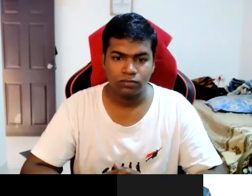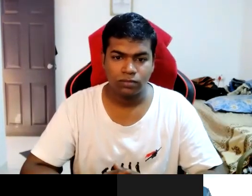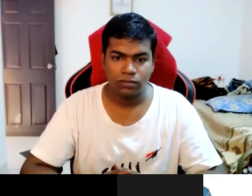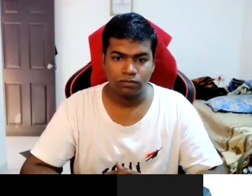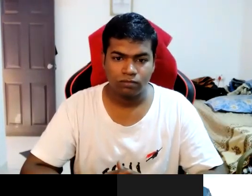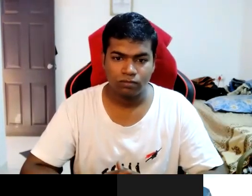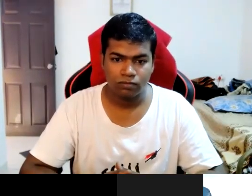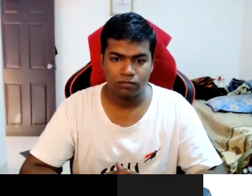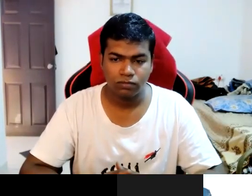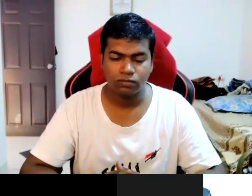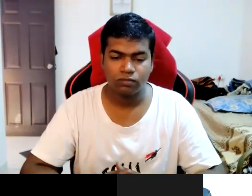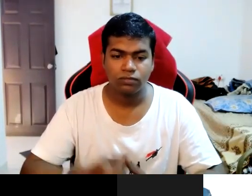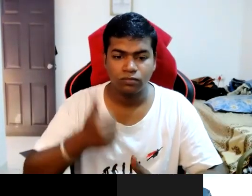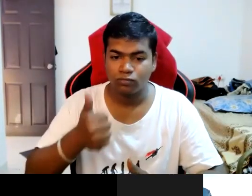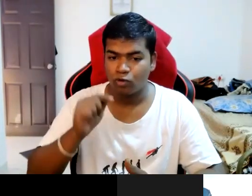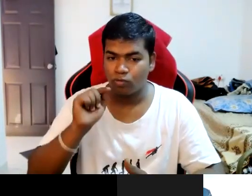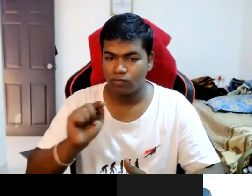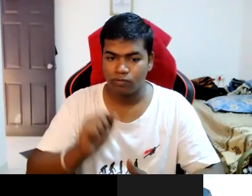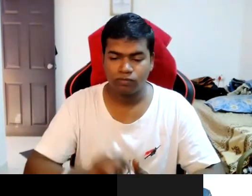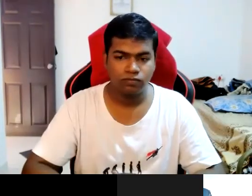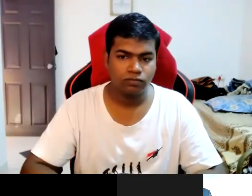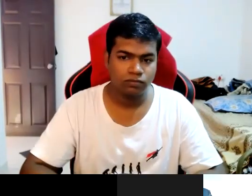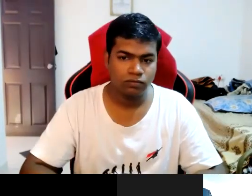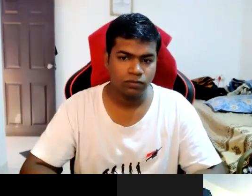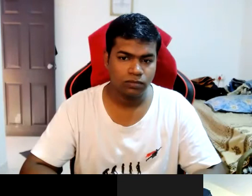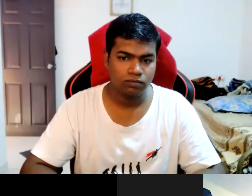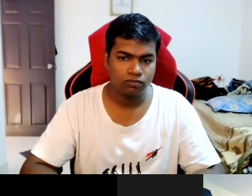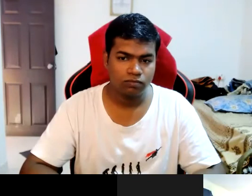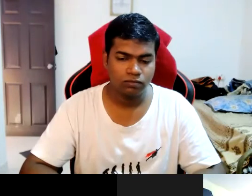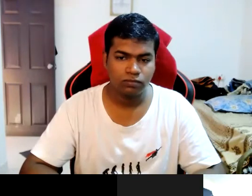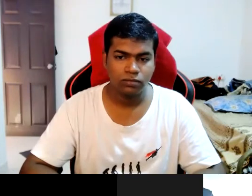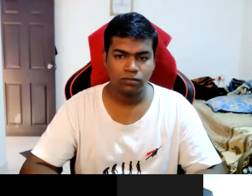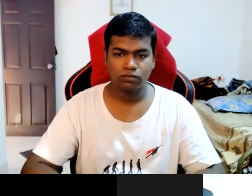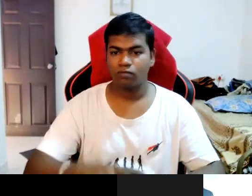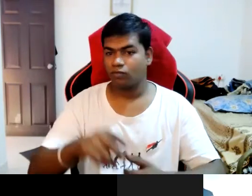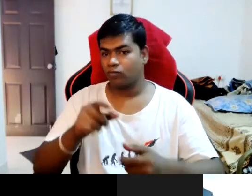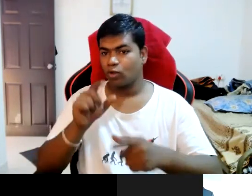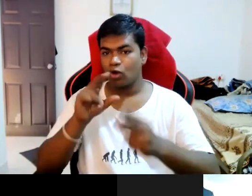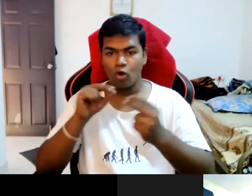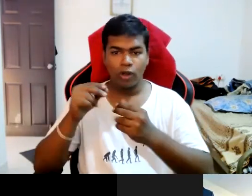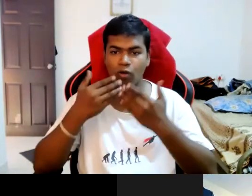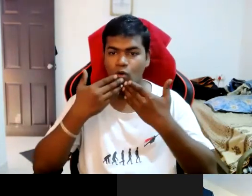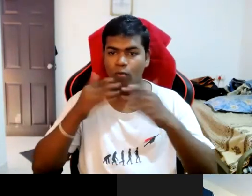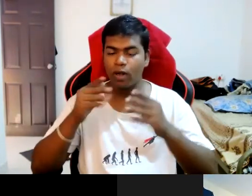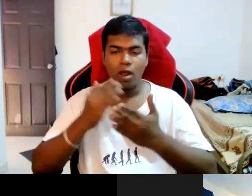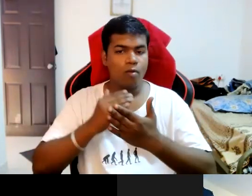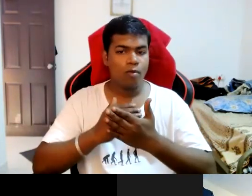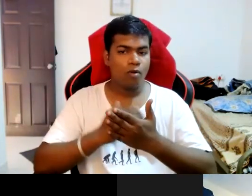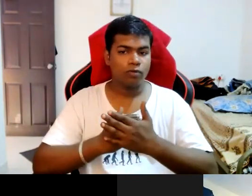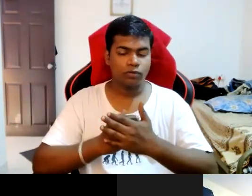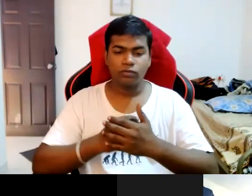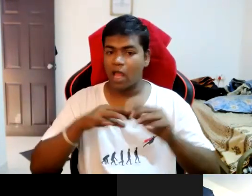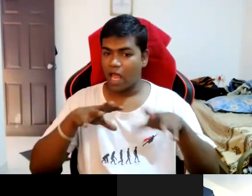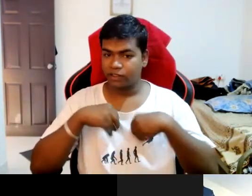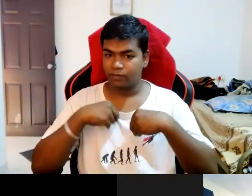a very good point that you just raised right i mean talking openly about yourself accepting your